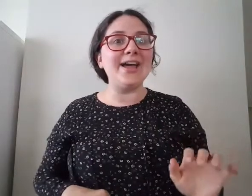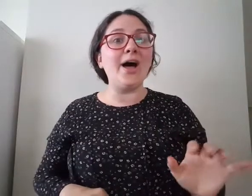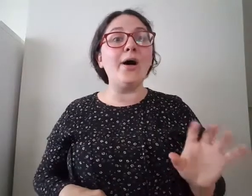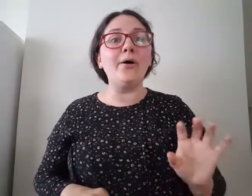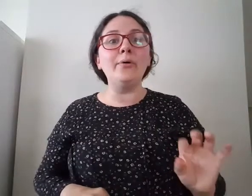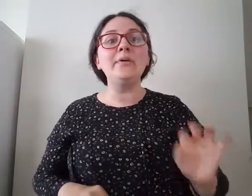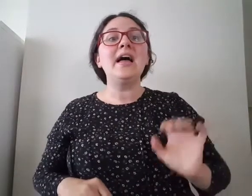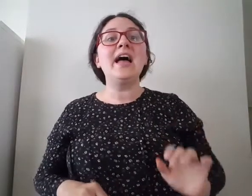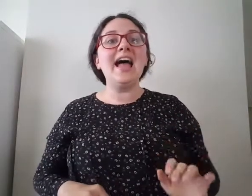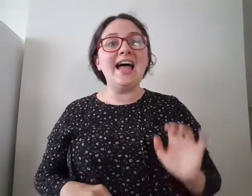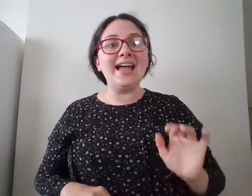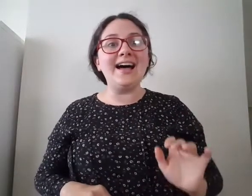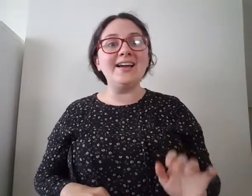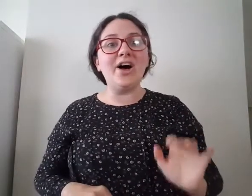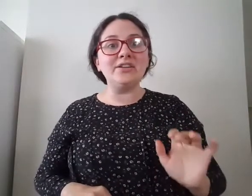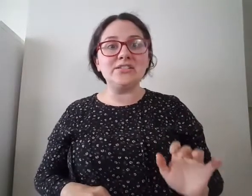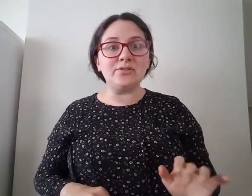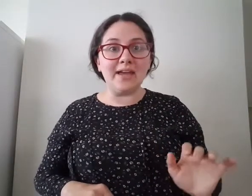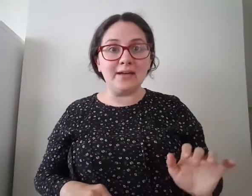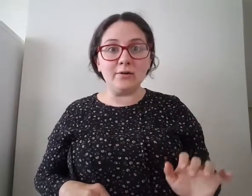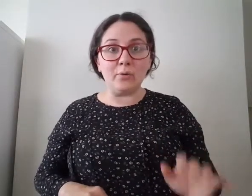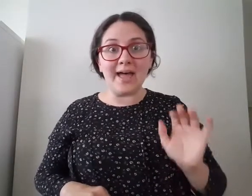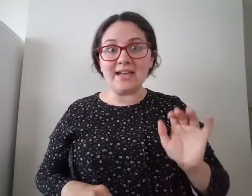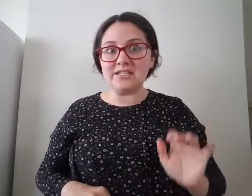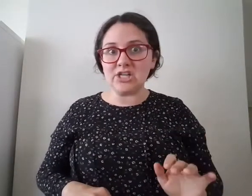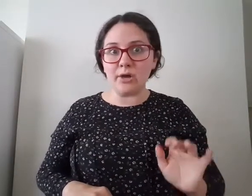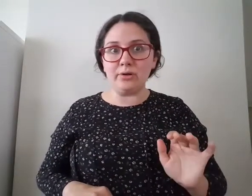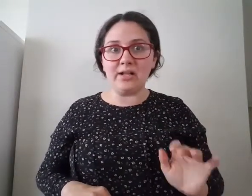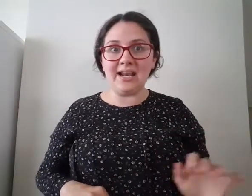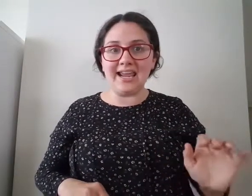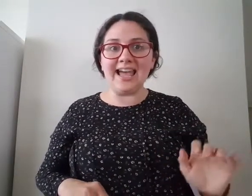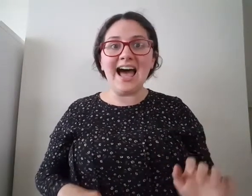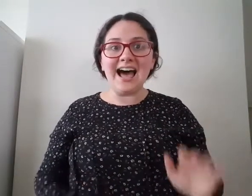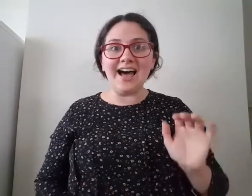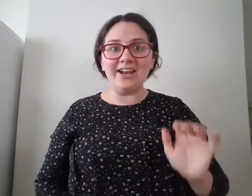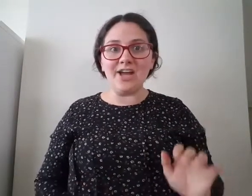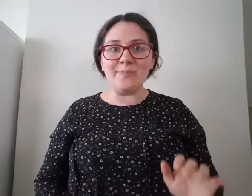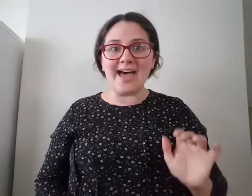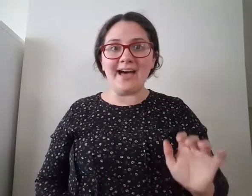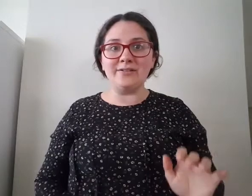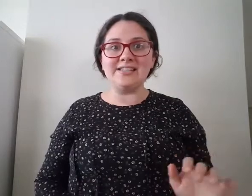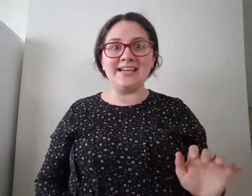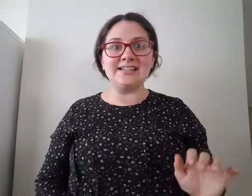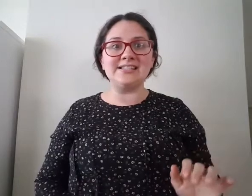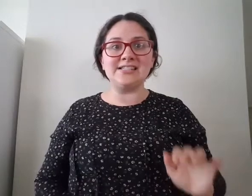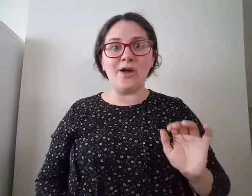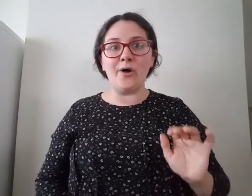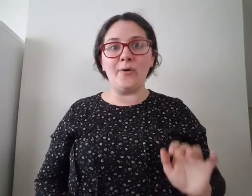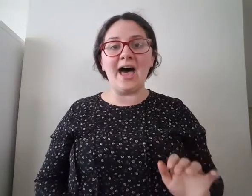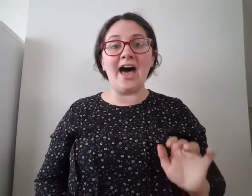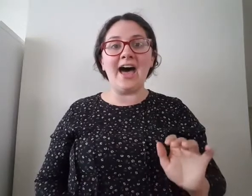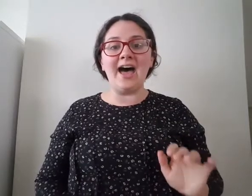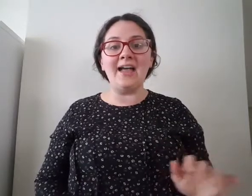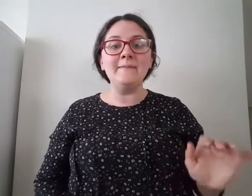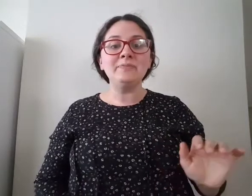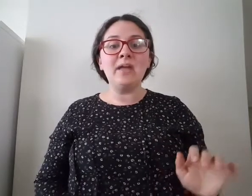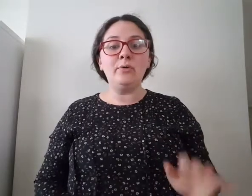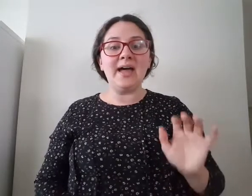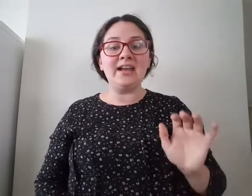A young Austrian went yodeling on a mountain so high. When